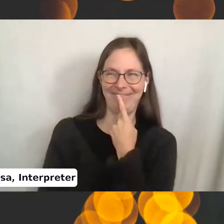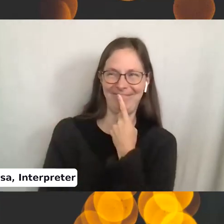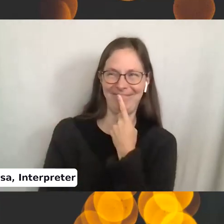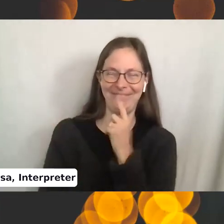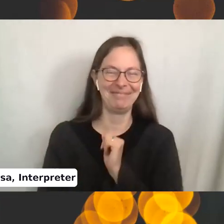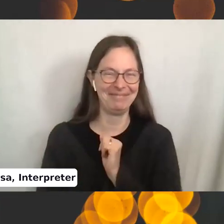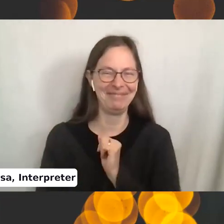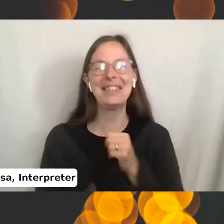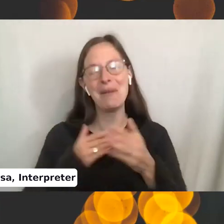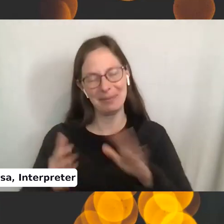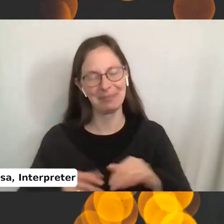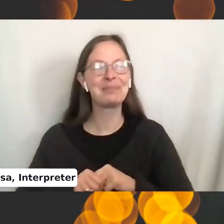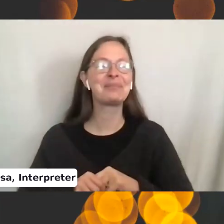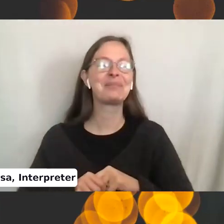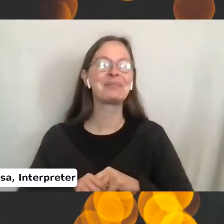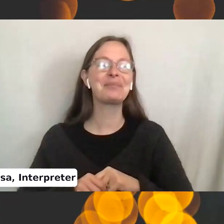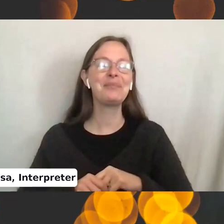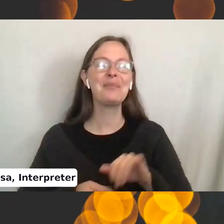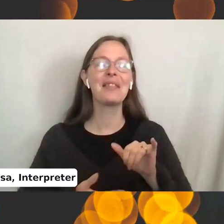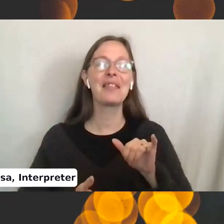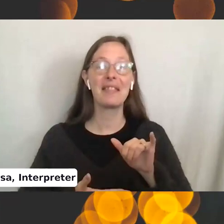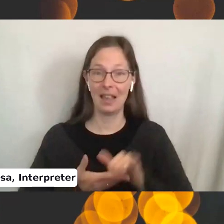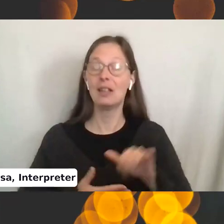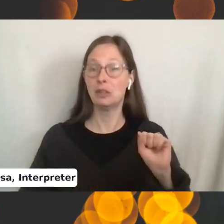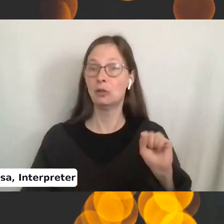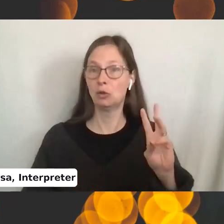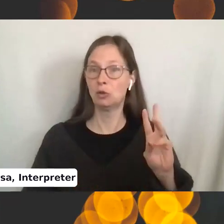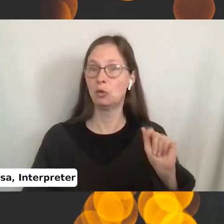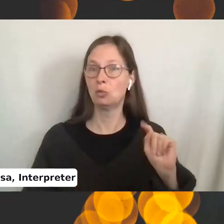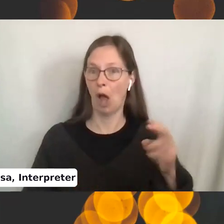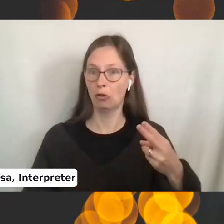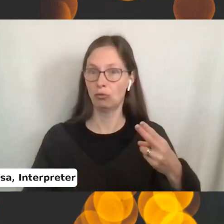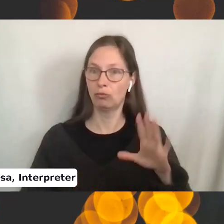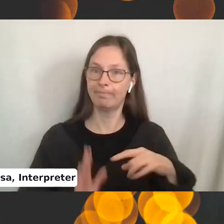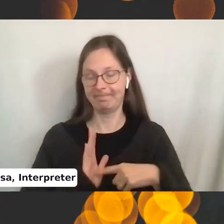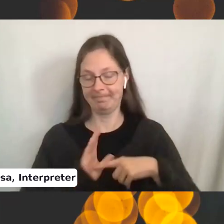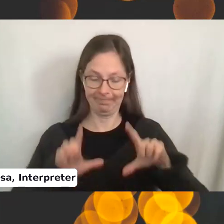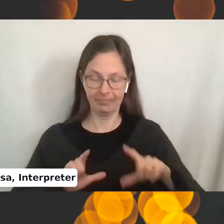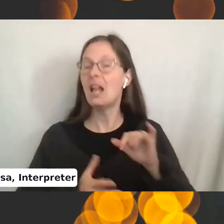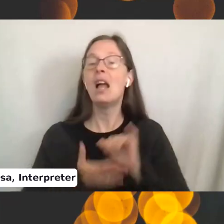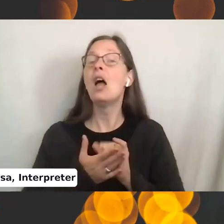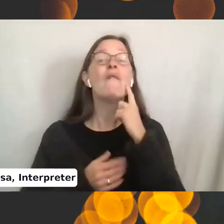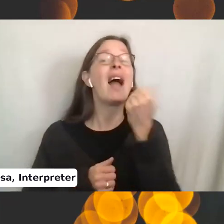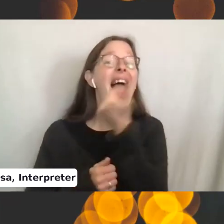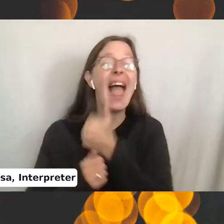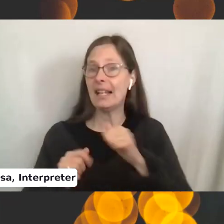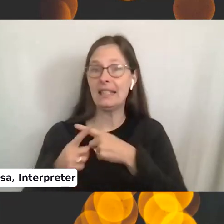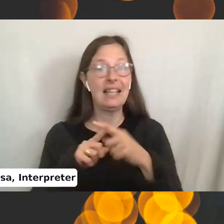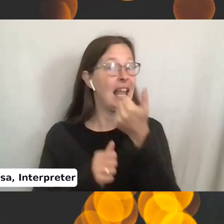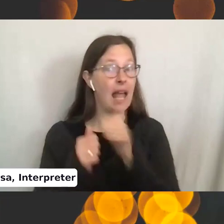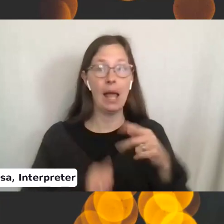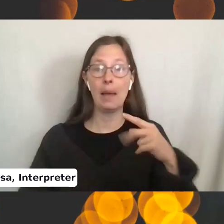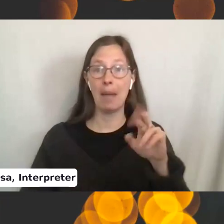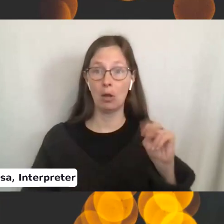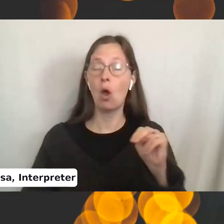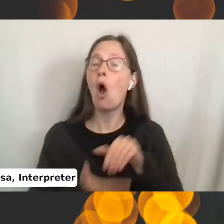So anyway, so that, that is what the swatch is about. And that is for any knitting. So any pattern, a lot